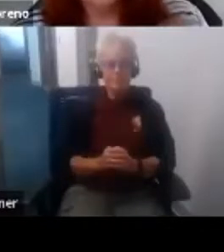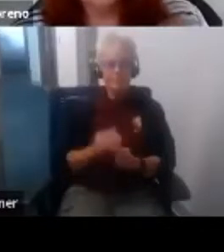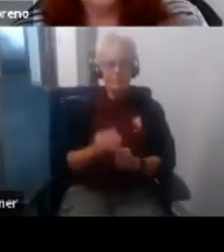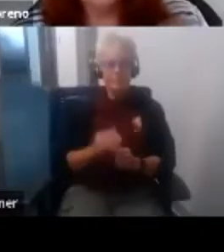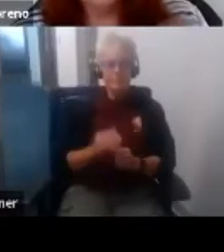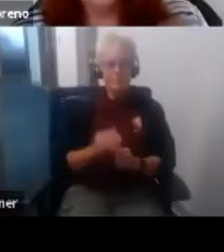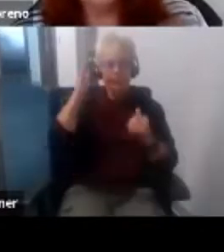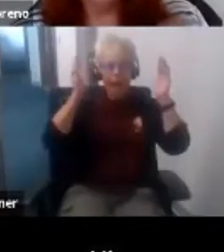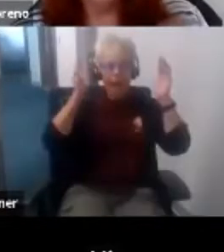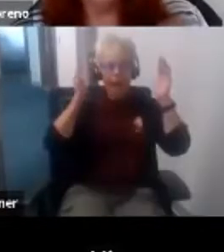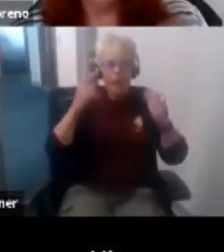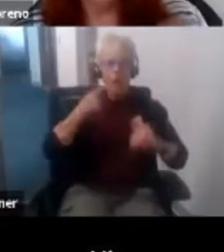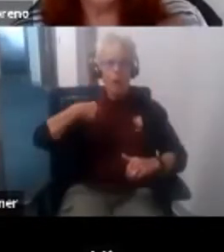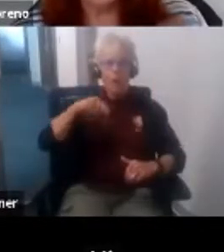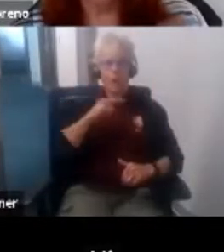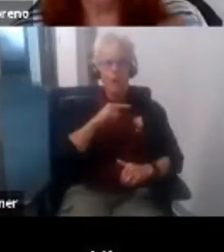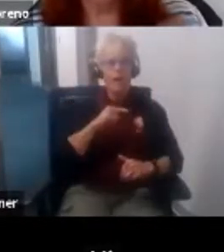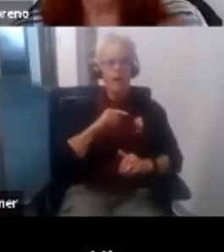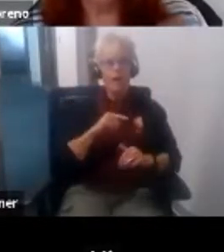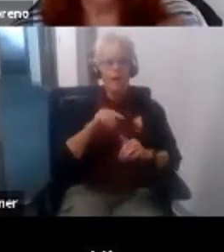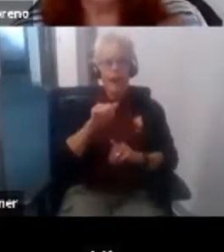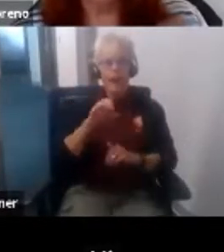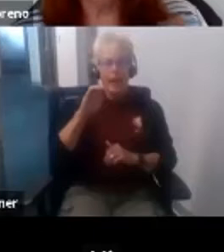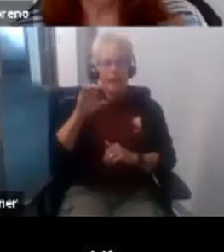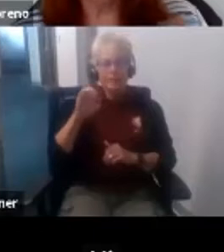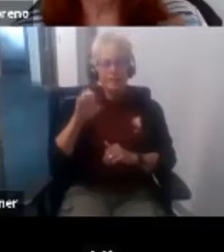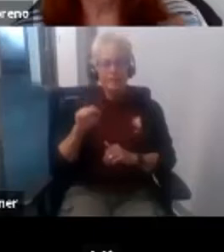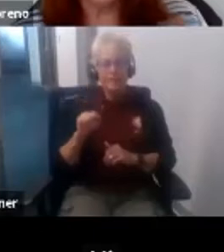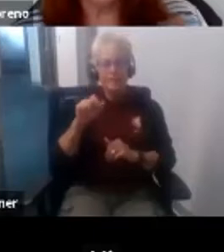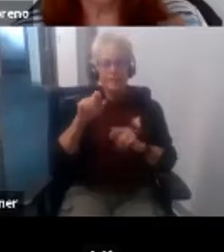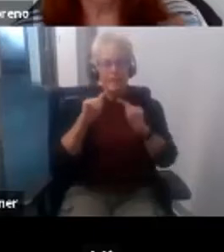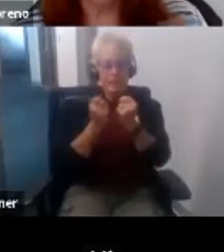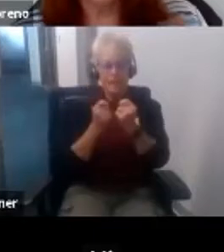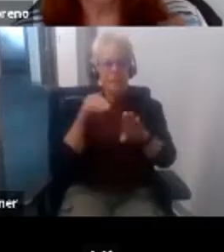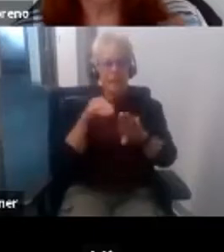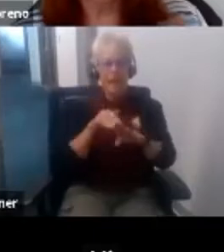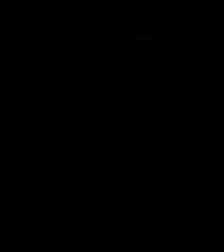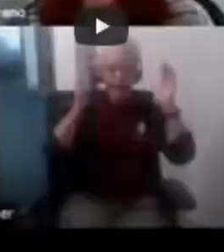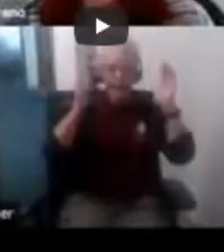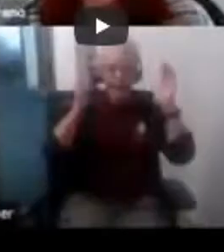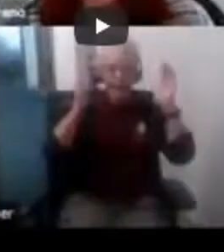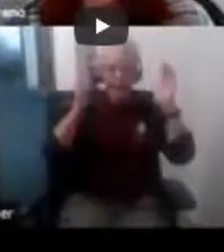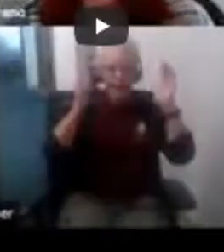Hi, we're the Access Team at Peter Valley College.